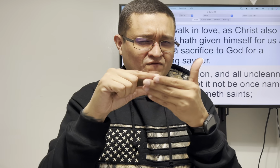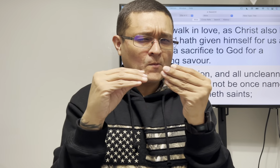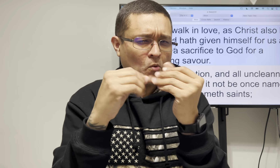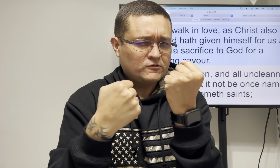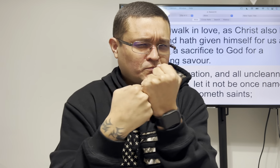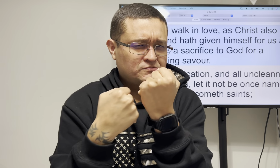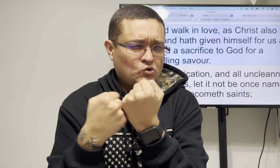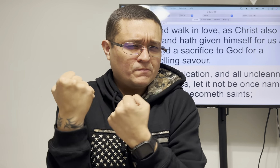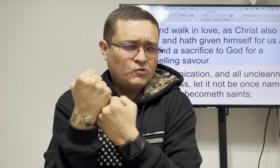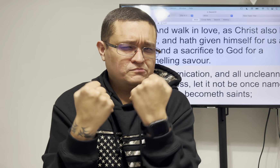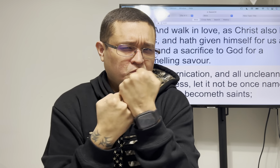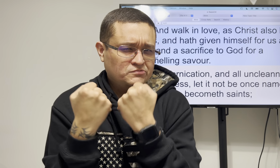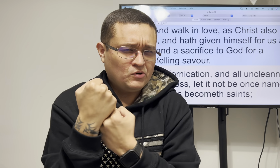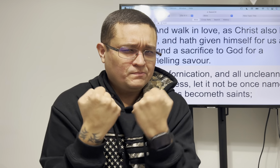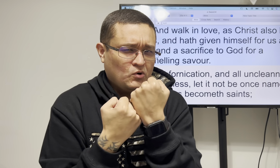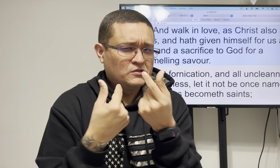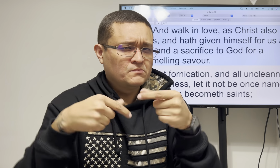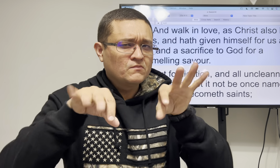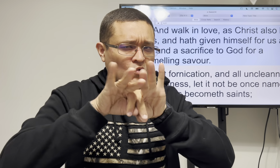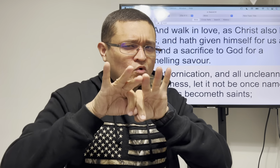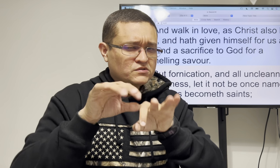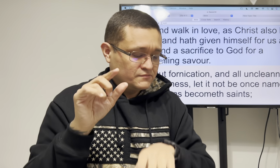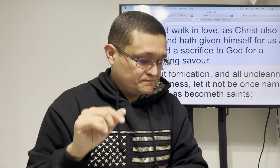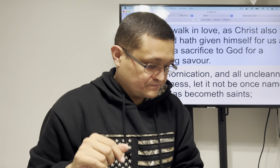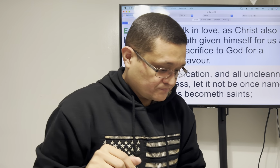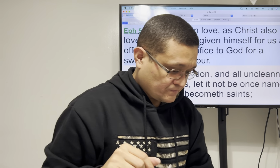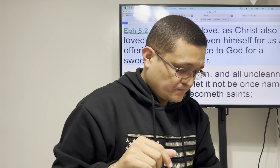okay so let's go to the next verse for a little bit more support